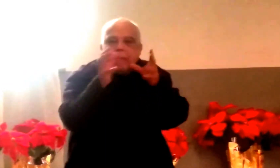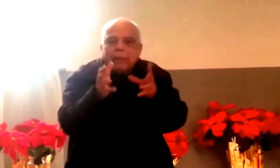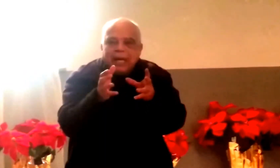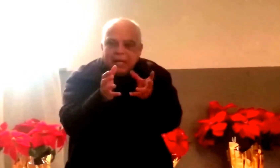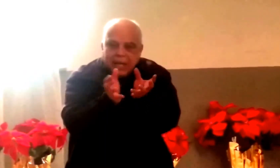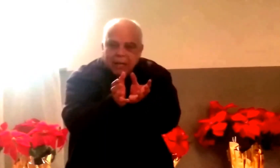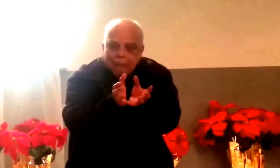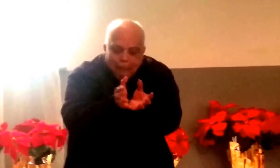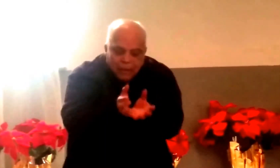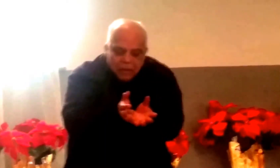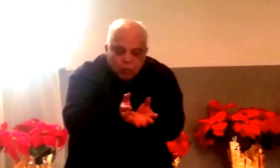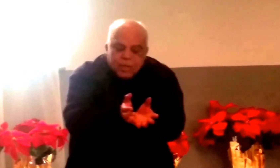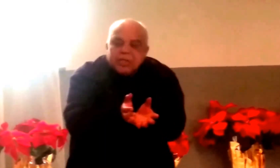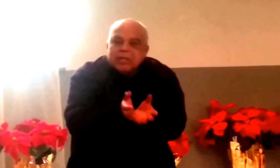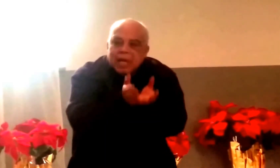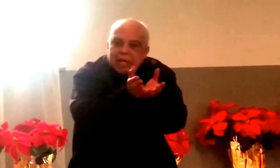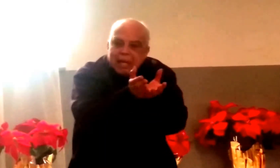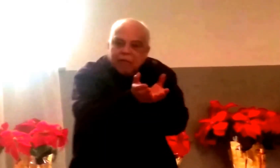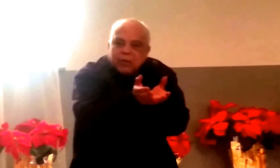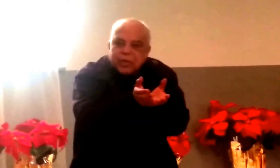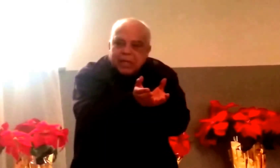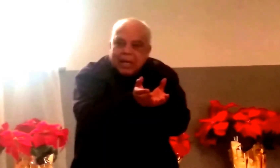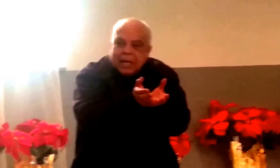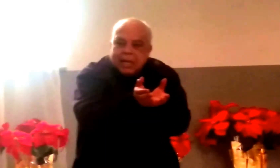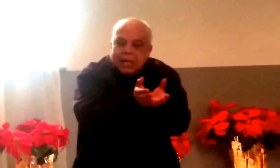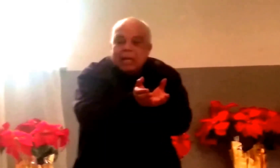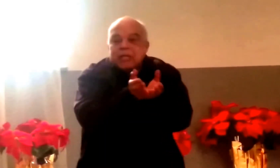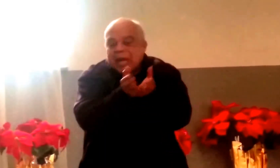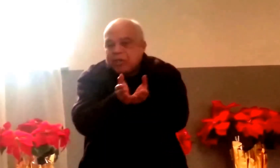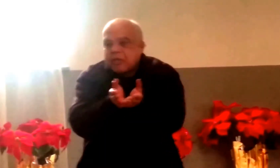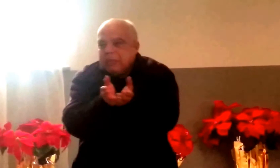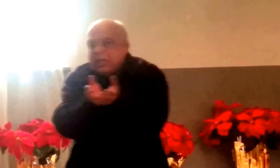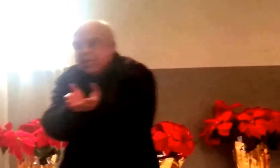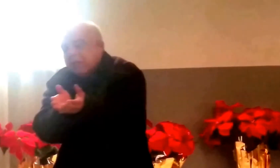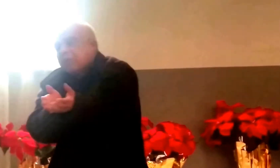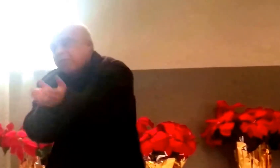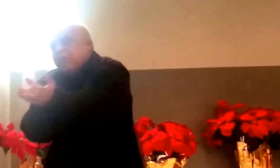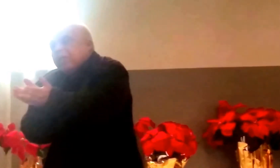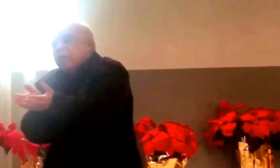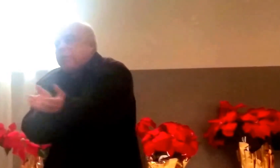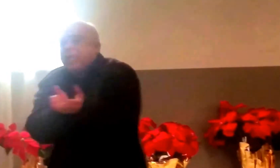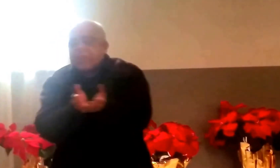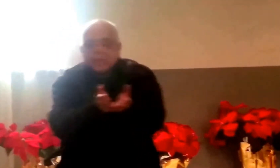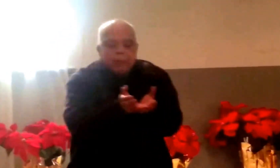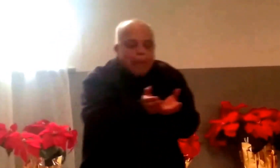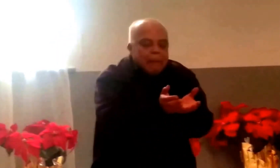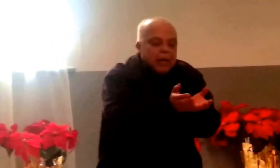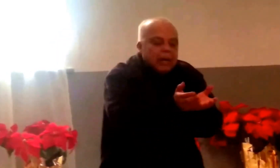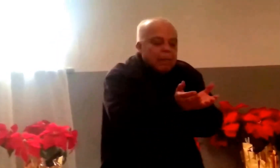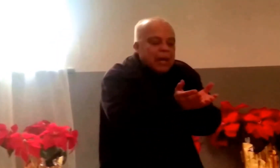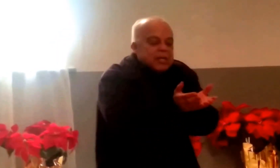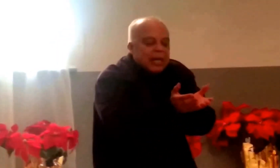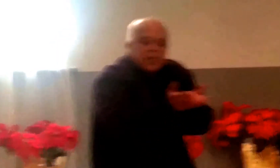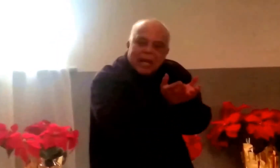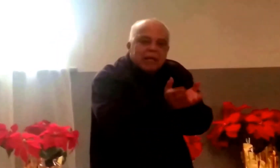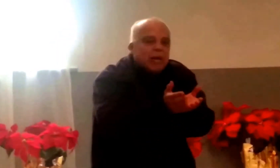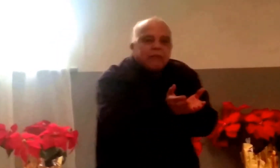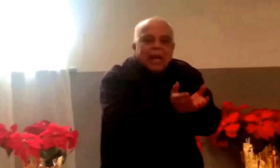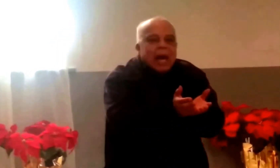Campaign then reaches another level today, and it's not just meeting here, it's meeting in other places. By saying it's not enough to